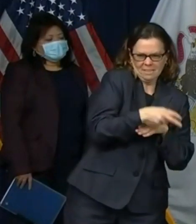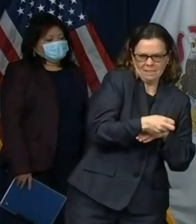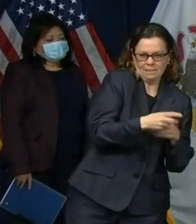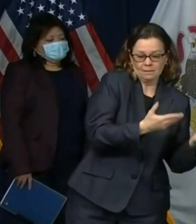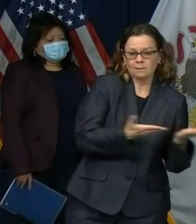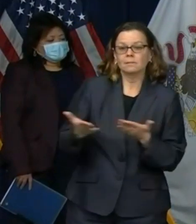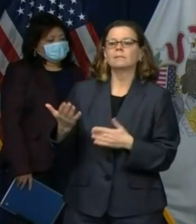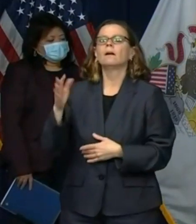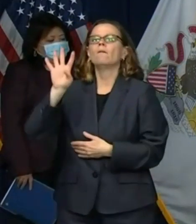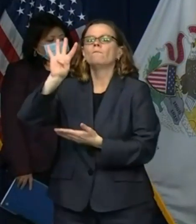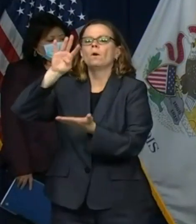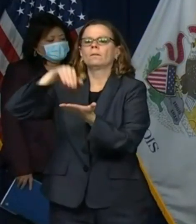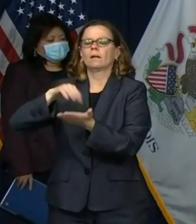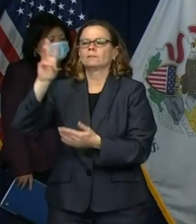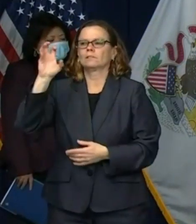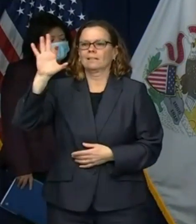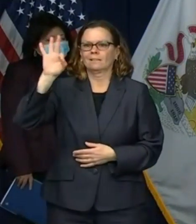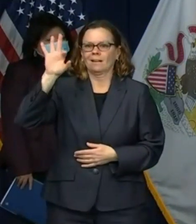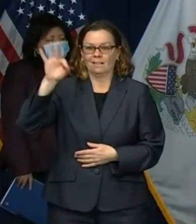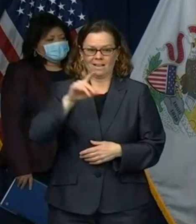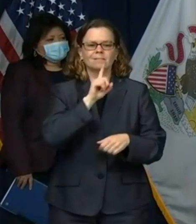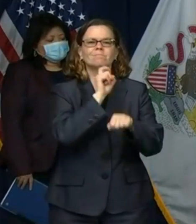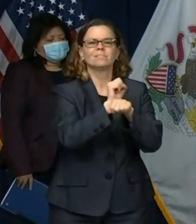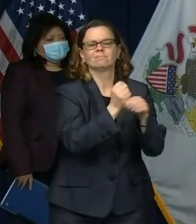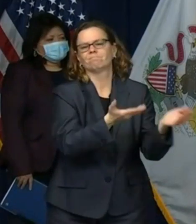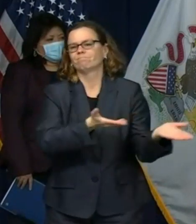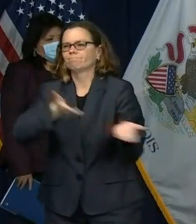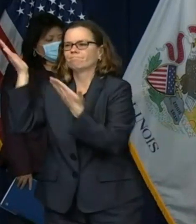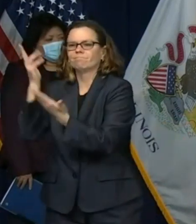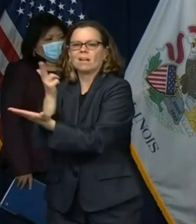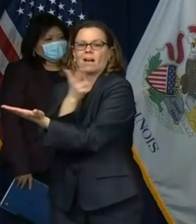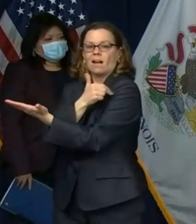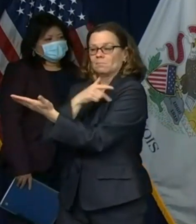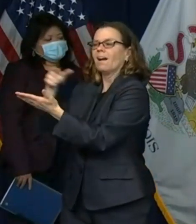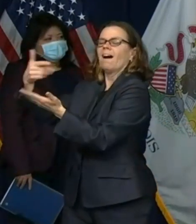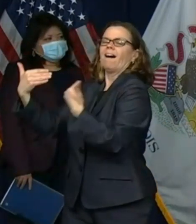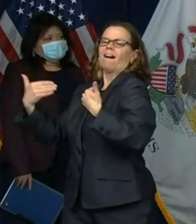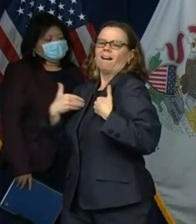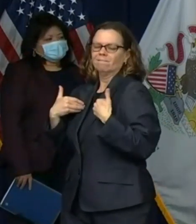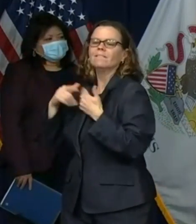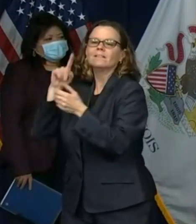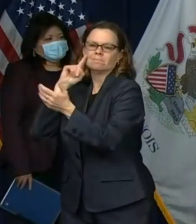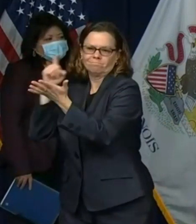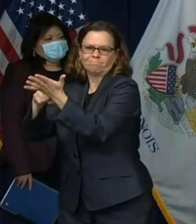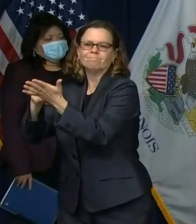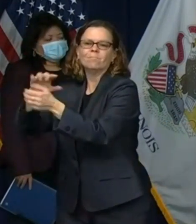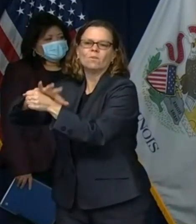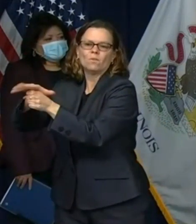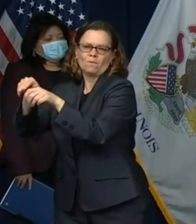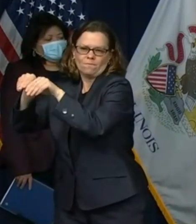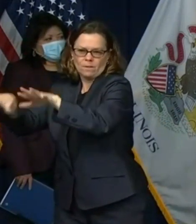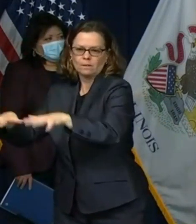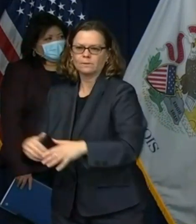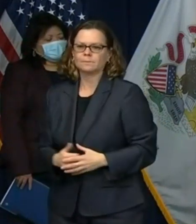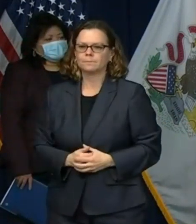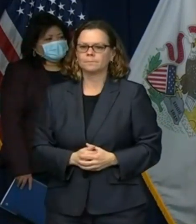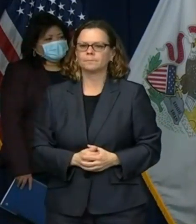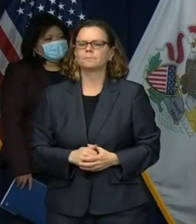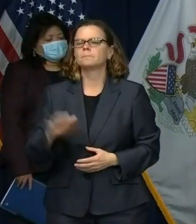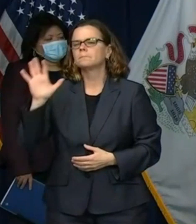were hospitalized with covet 19 of those roughly a quarter or 1244